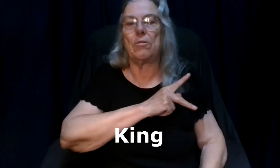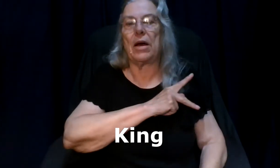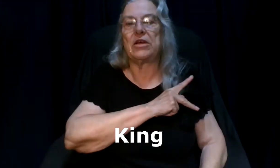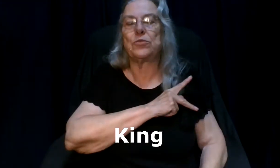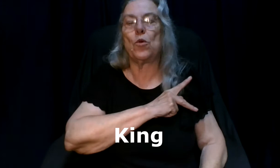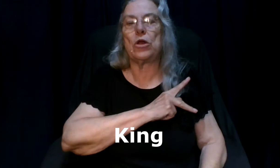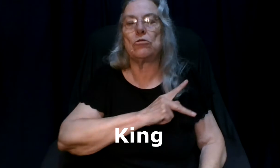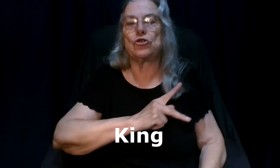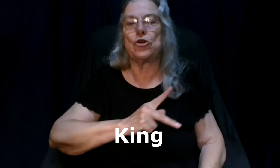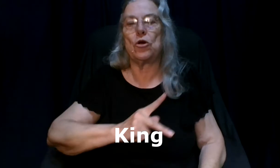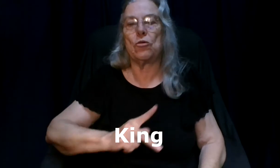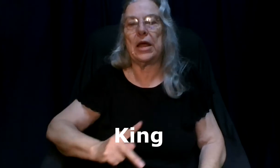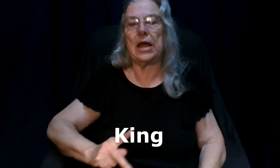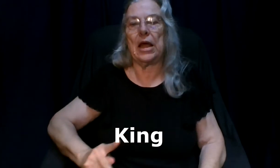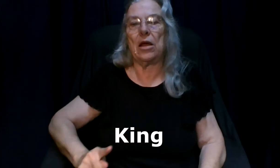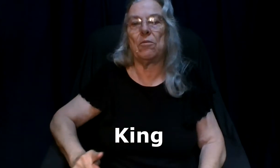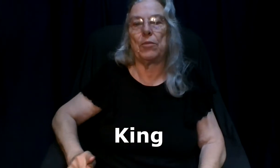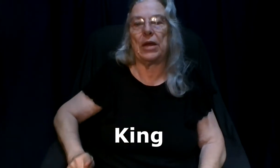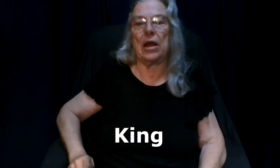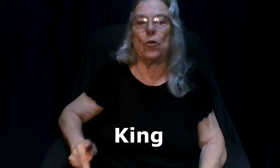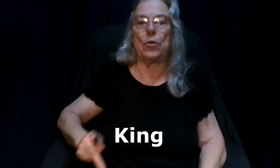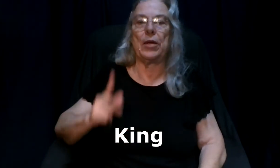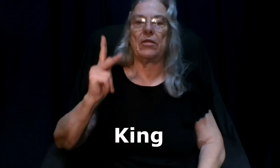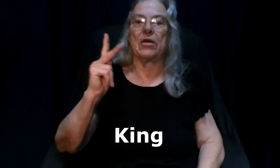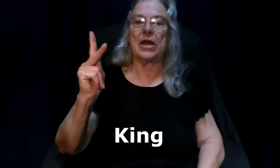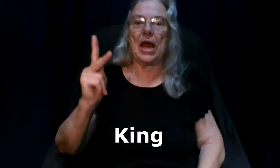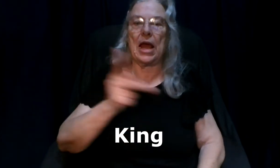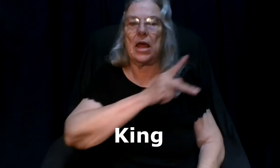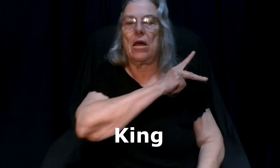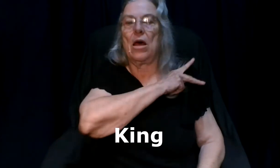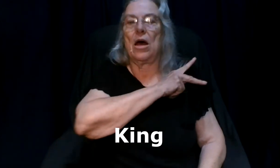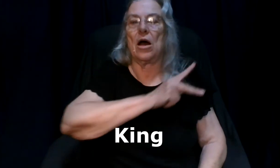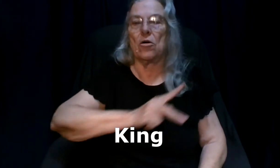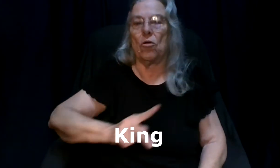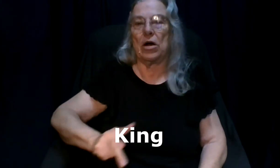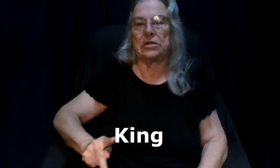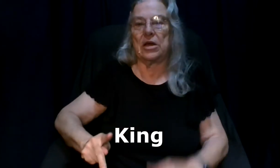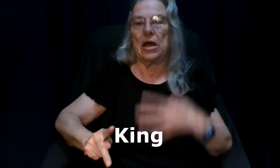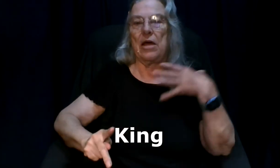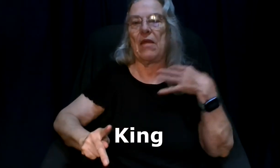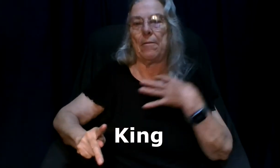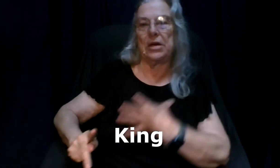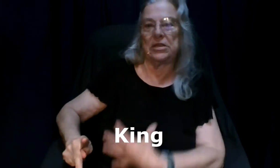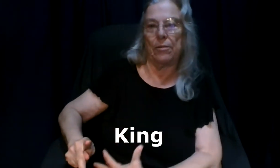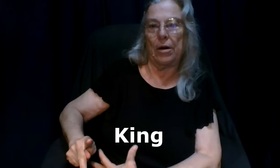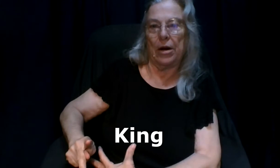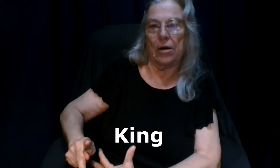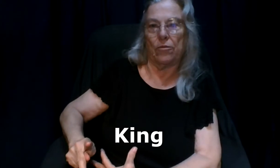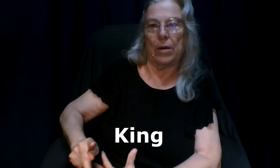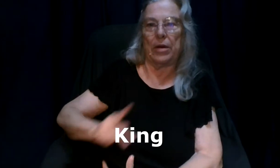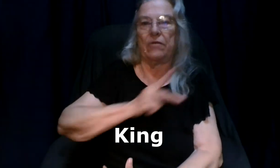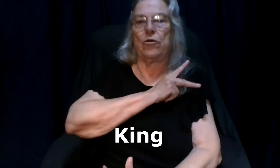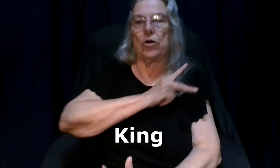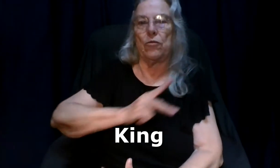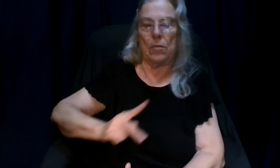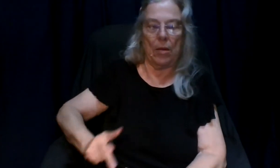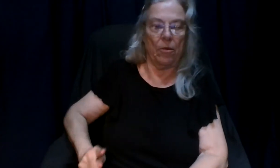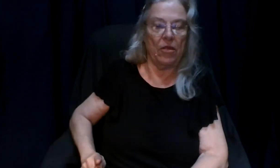this point you should know king but it would be the k across that miss america ribbon if you can remember that